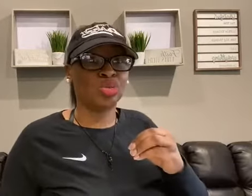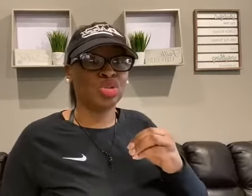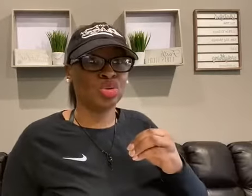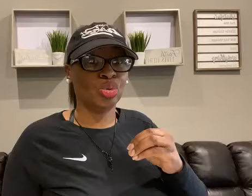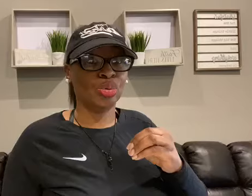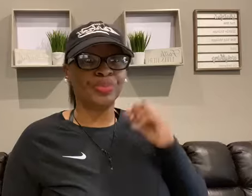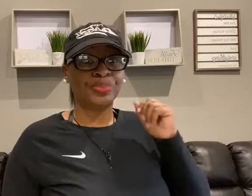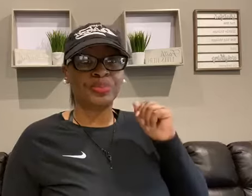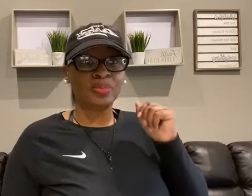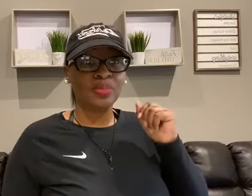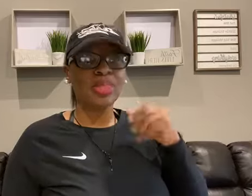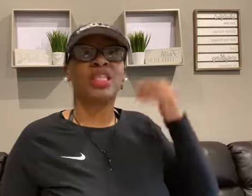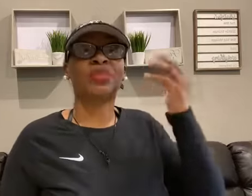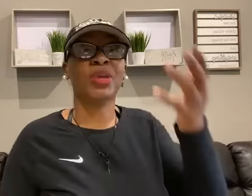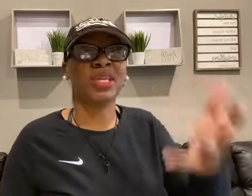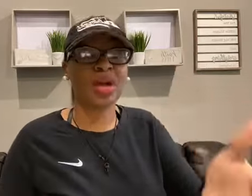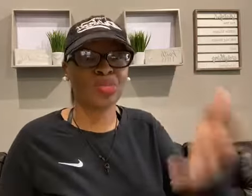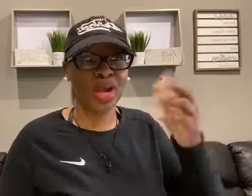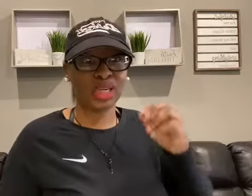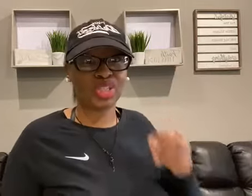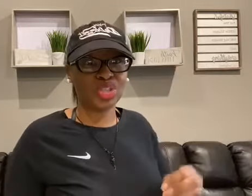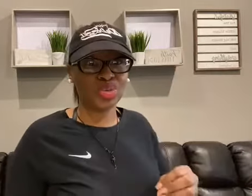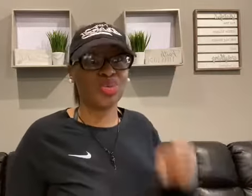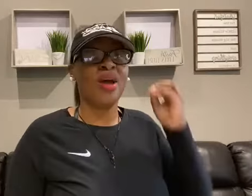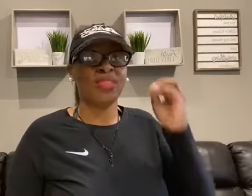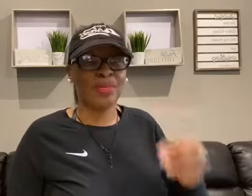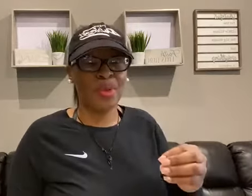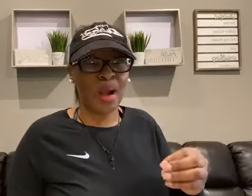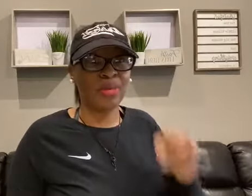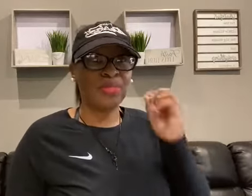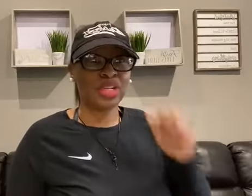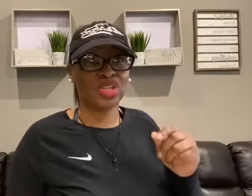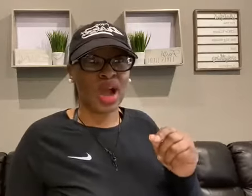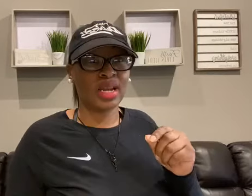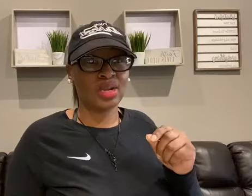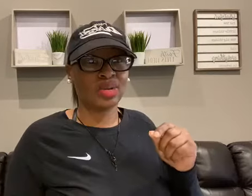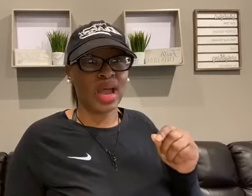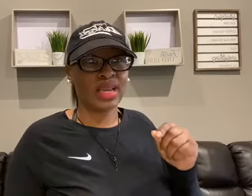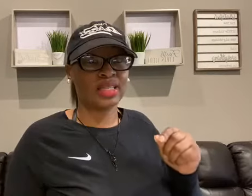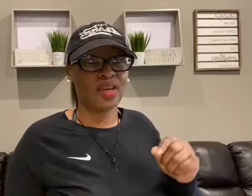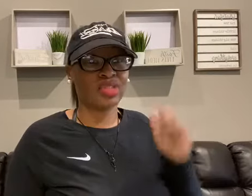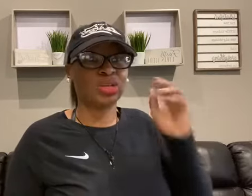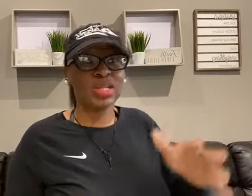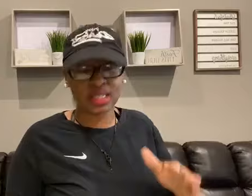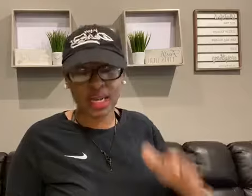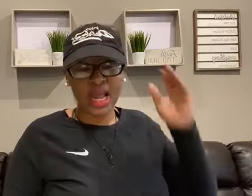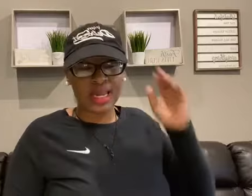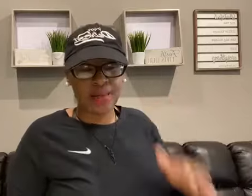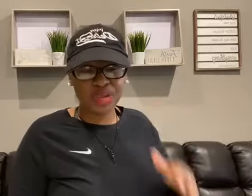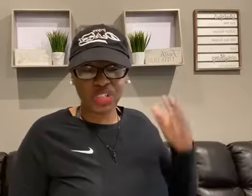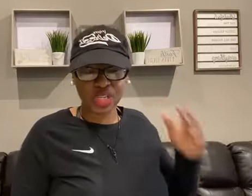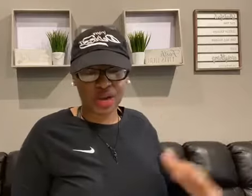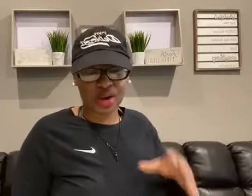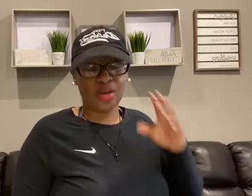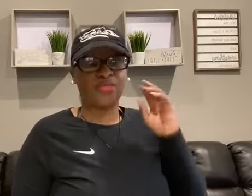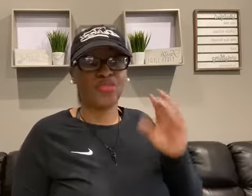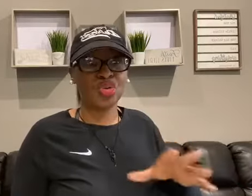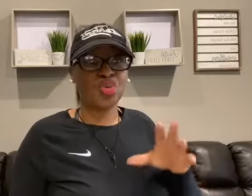to speak directly to the problem that your ideal client is having? So listen, let me share a few